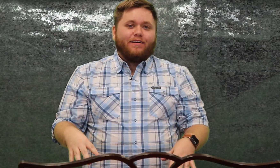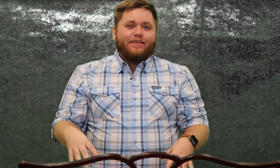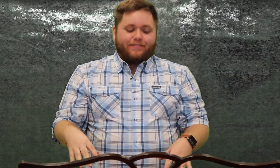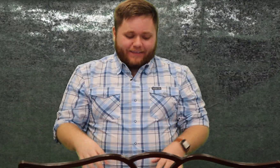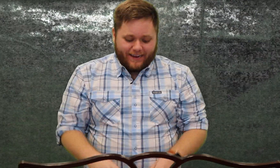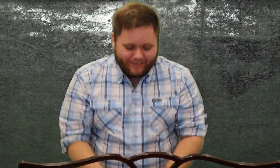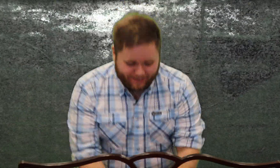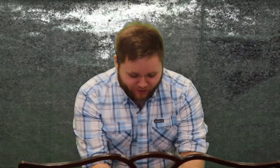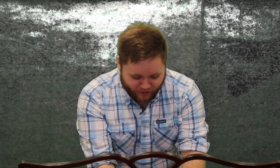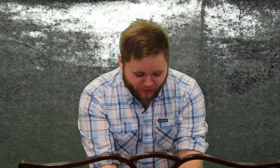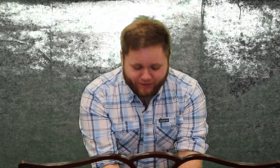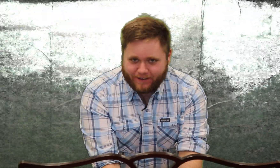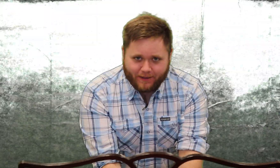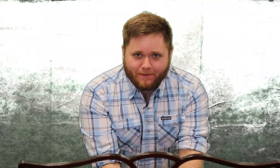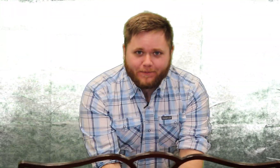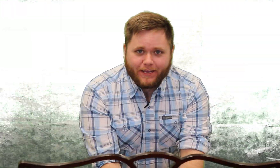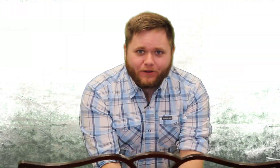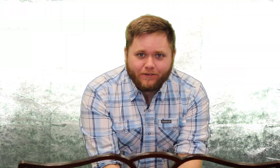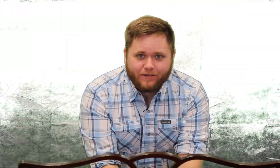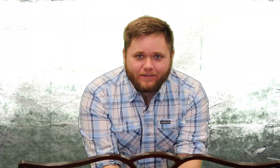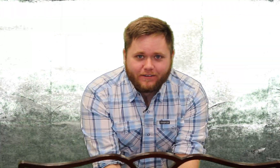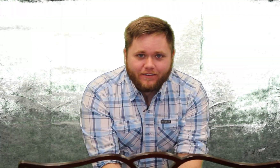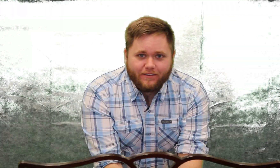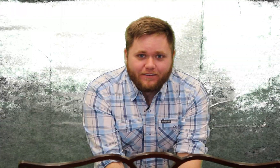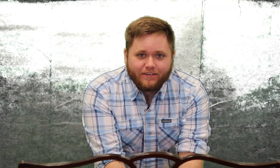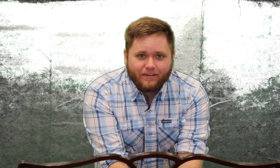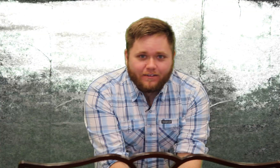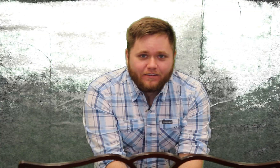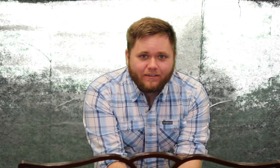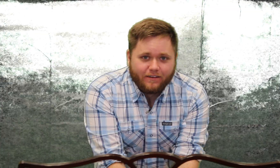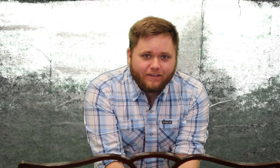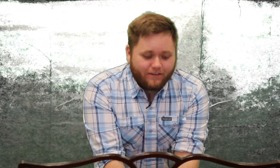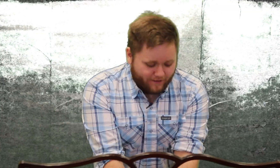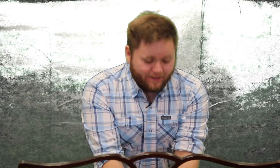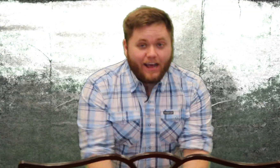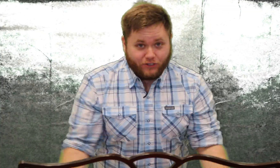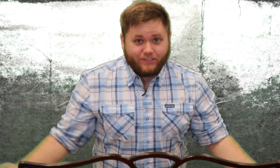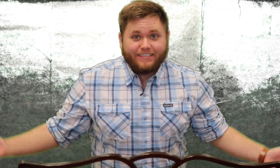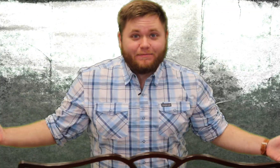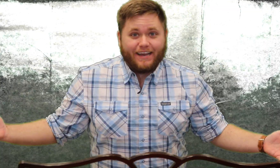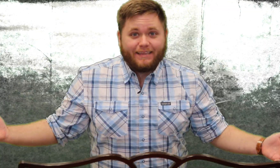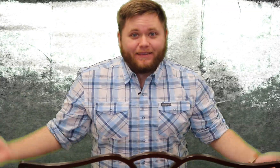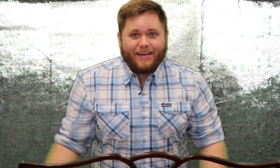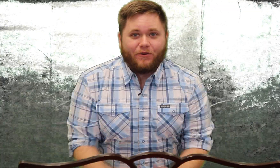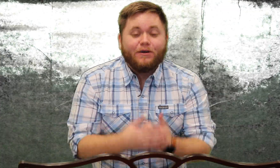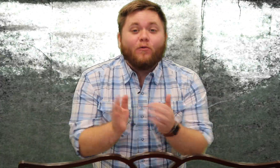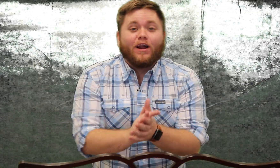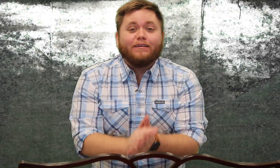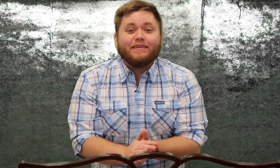okay so just to show you i'm behind my piano as you can see i'm behind the piano what i'm gonna be